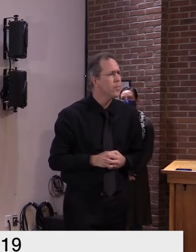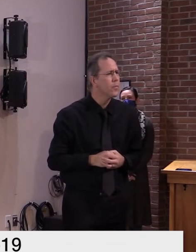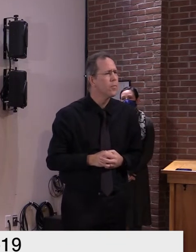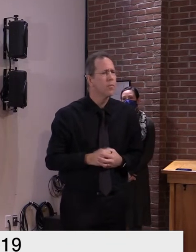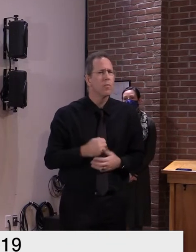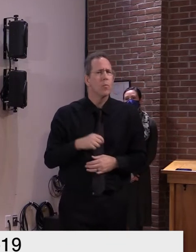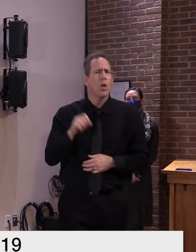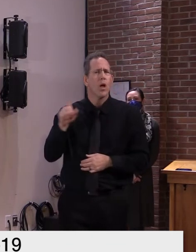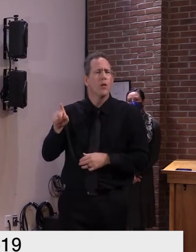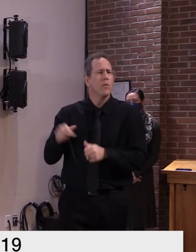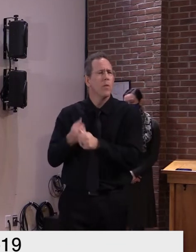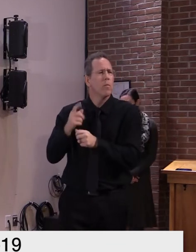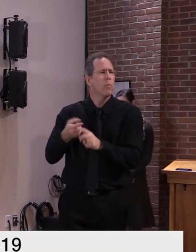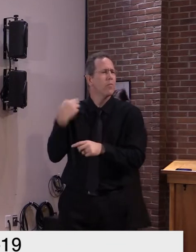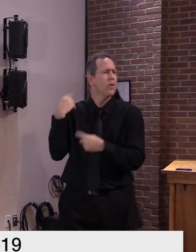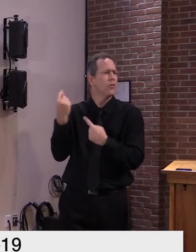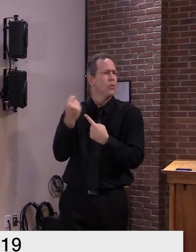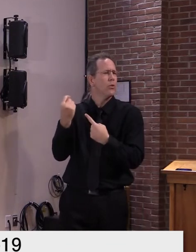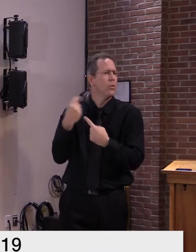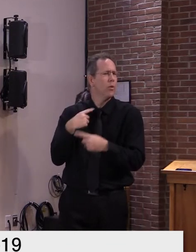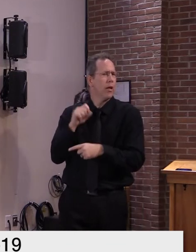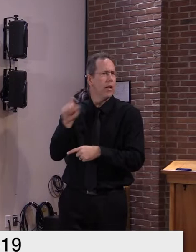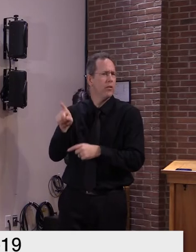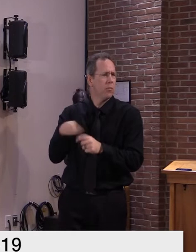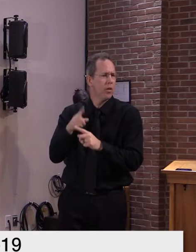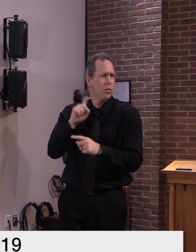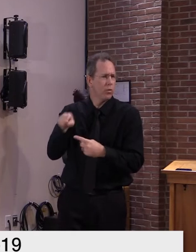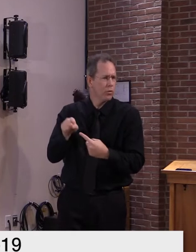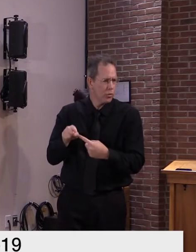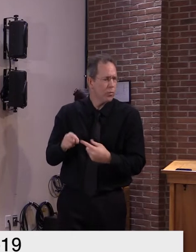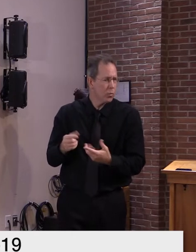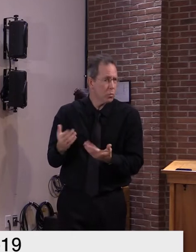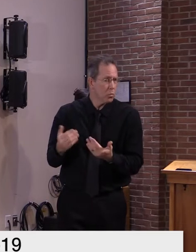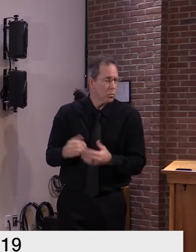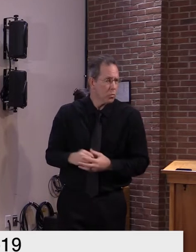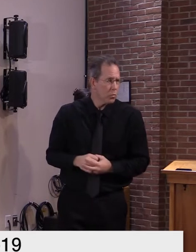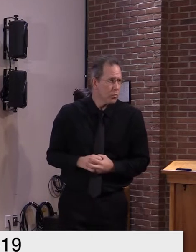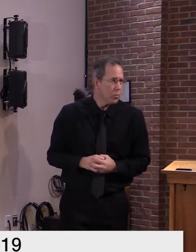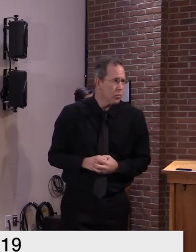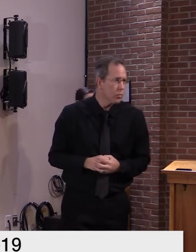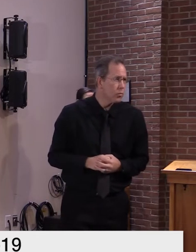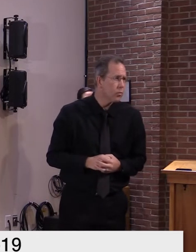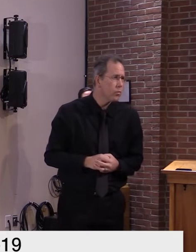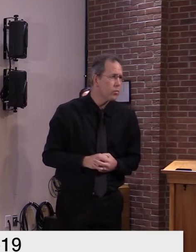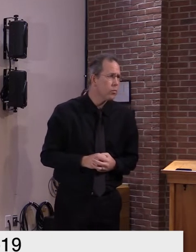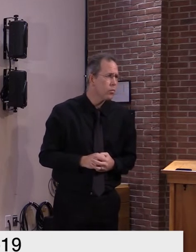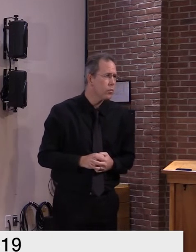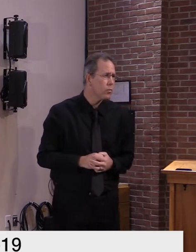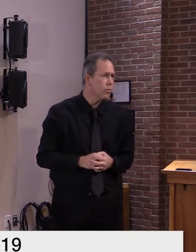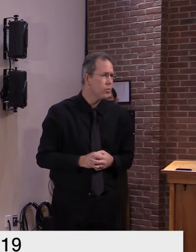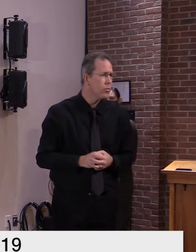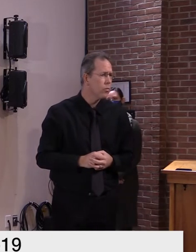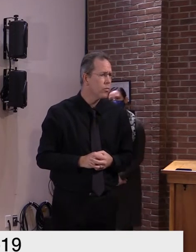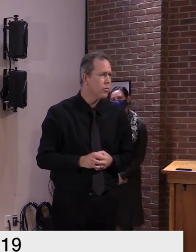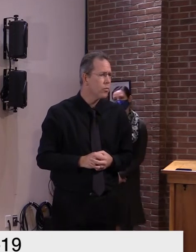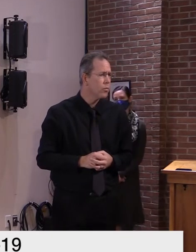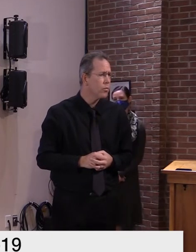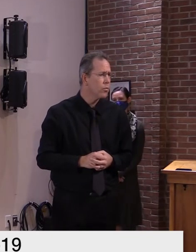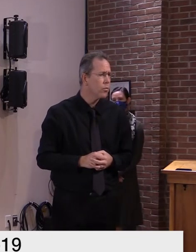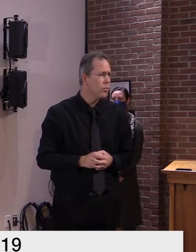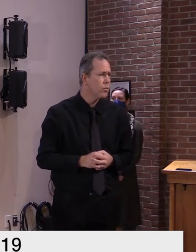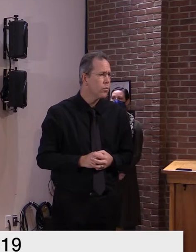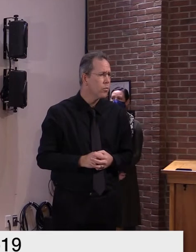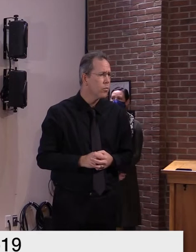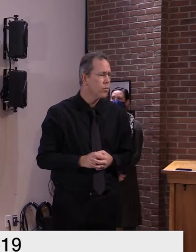news from attorney general t.j donovan deciding with your original transparency policy when it comes to police telling the public